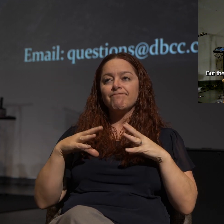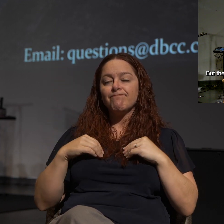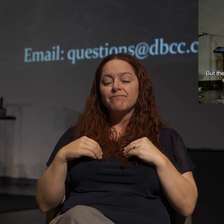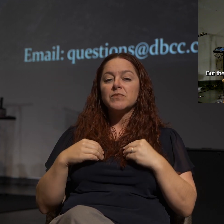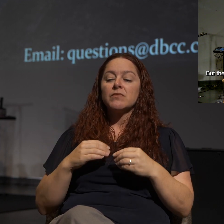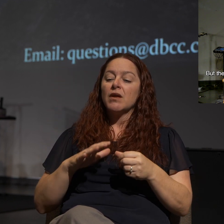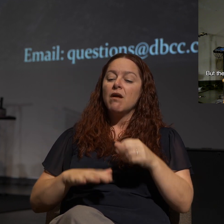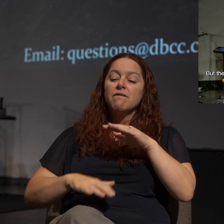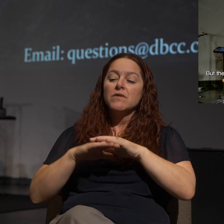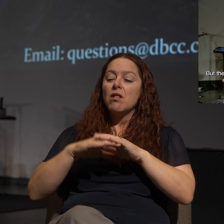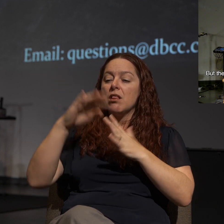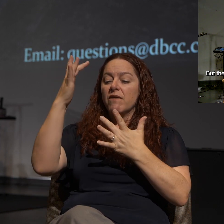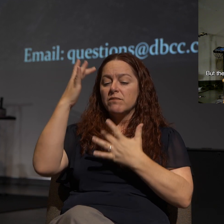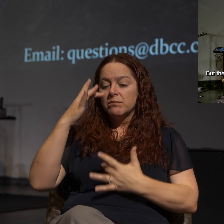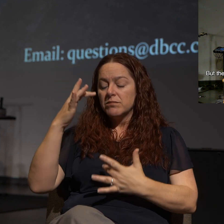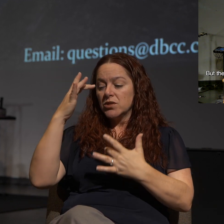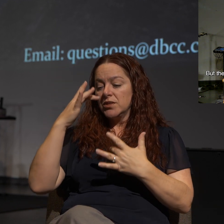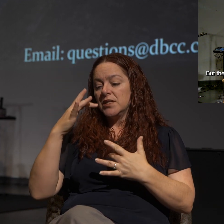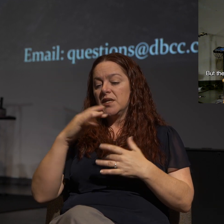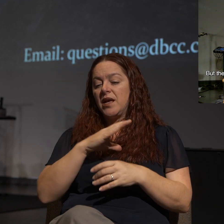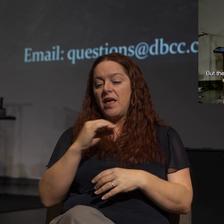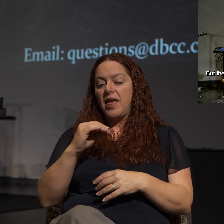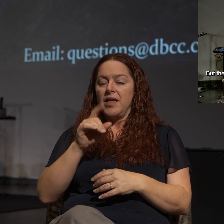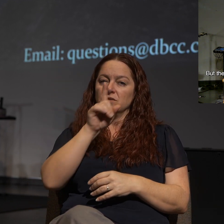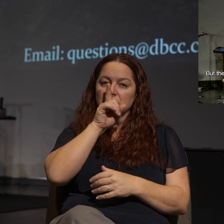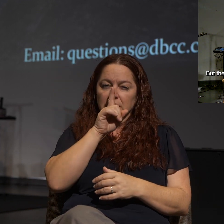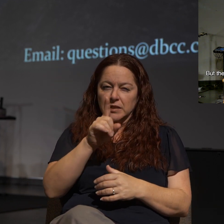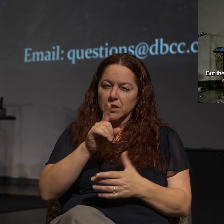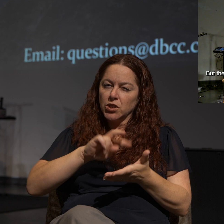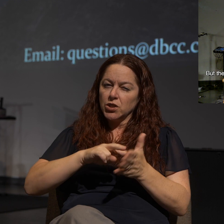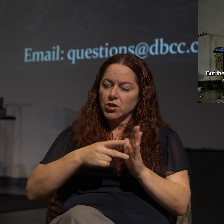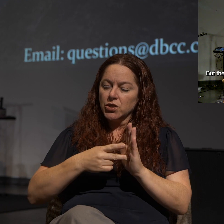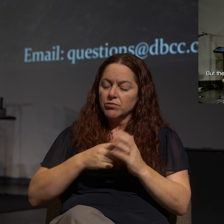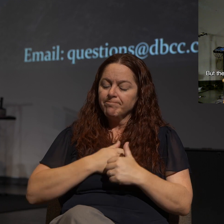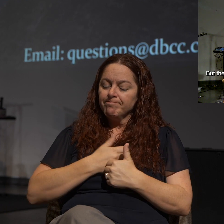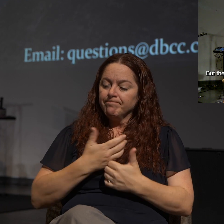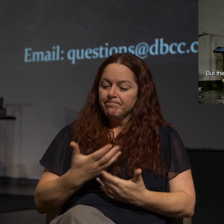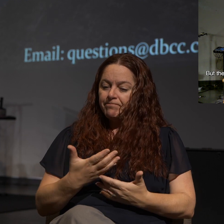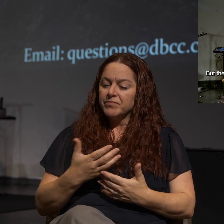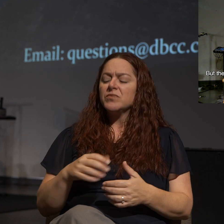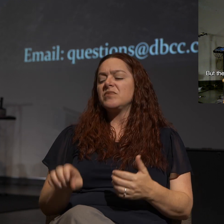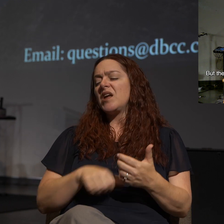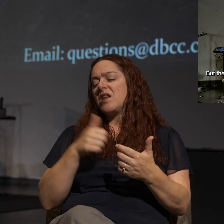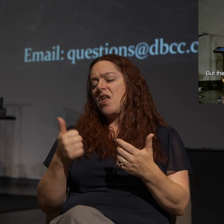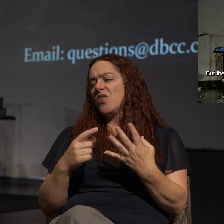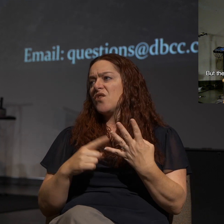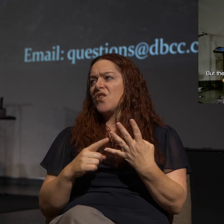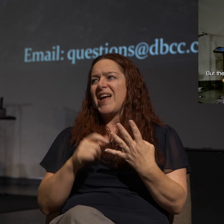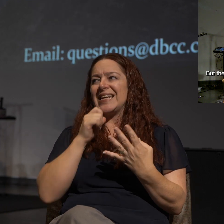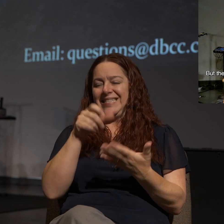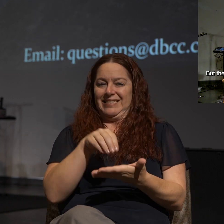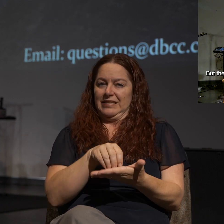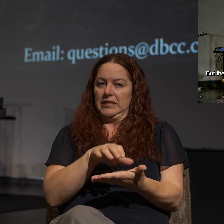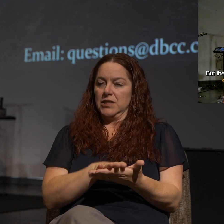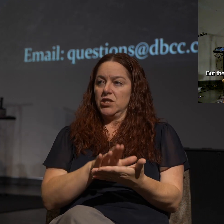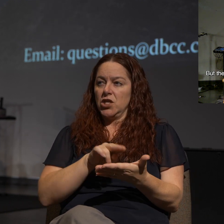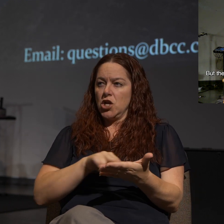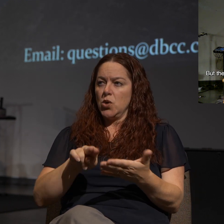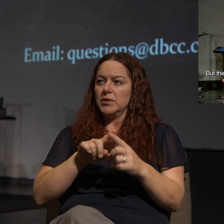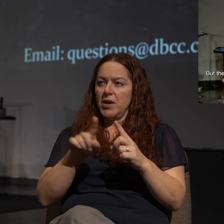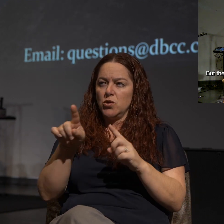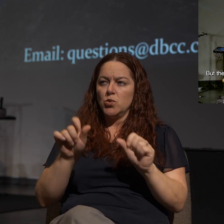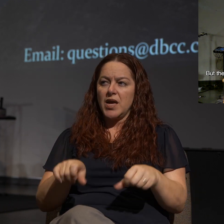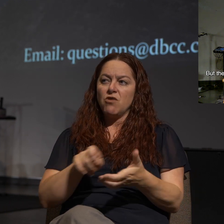Full of mercy and good fruit, impartial and sincere. And then one more passage. I didn't list it in the notes, so if you want to jot it down, you can.